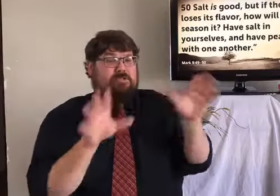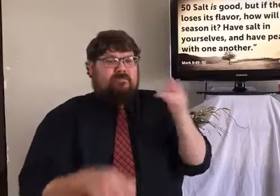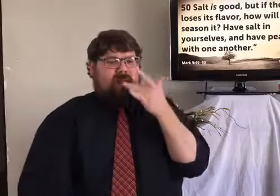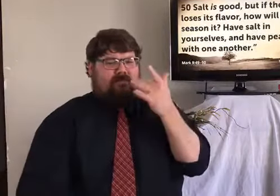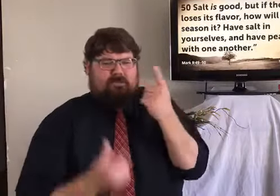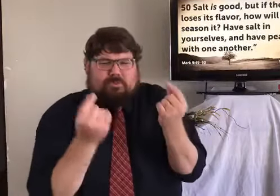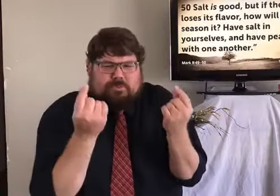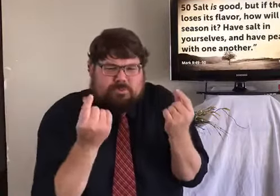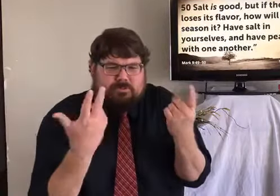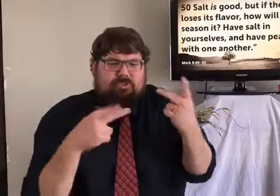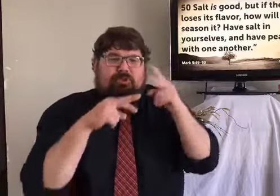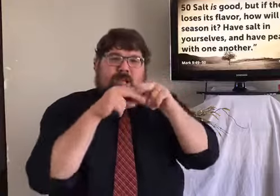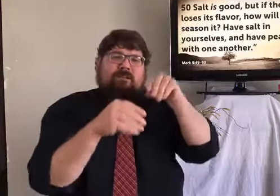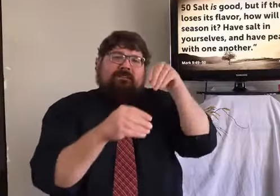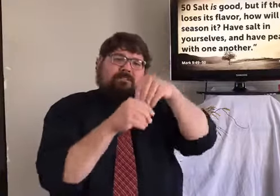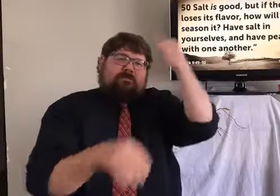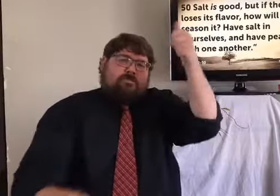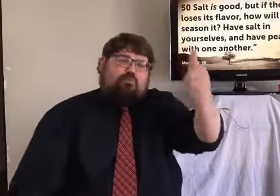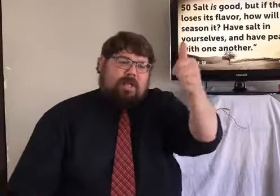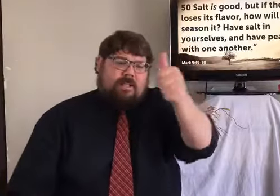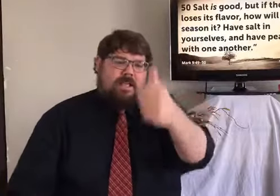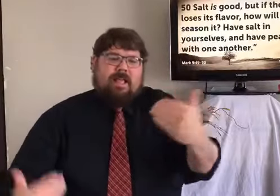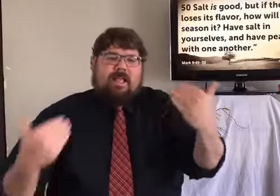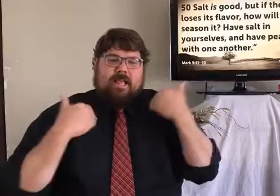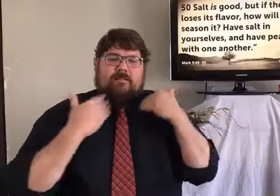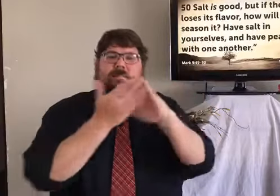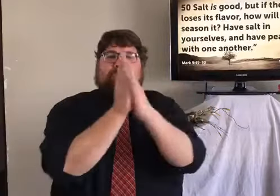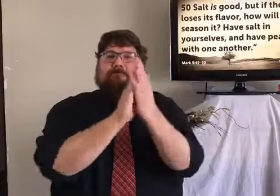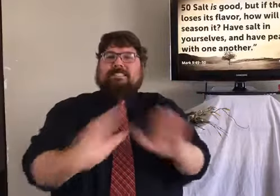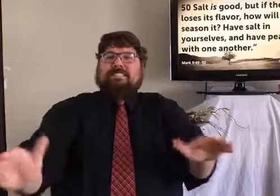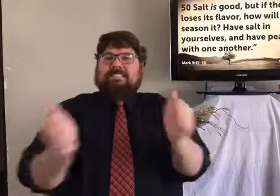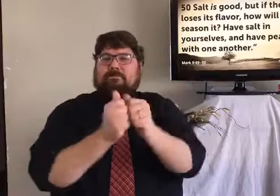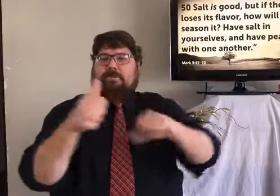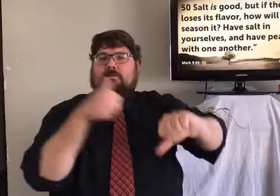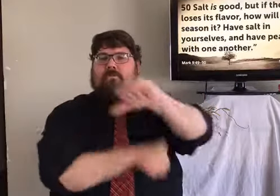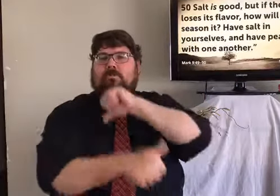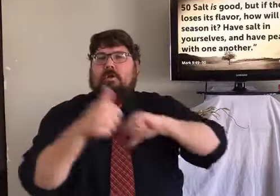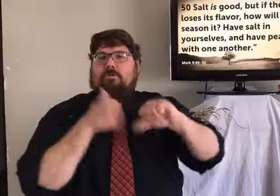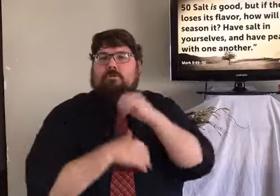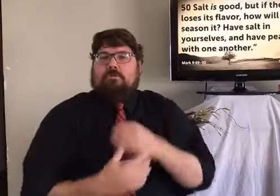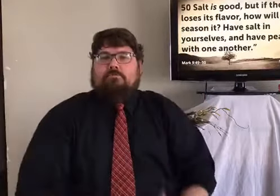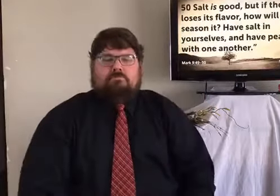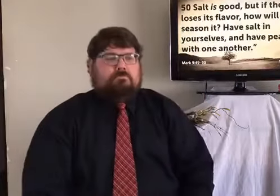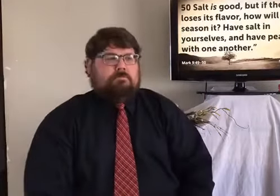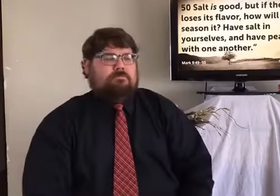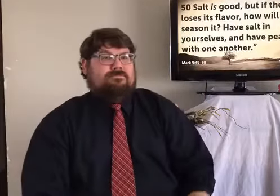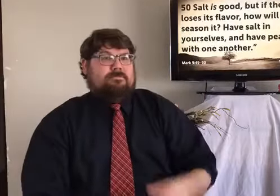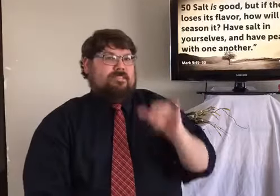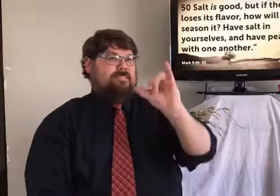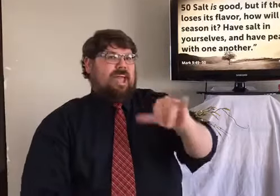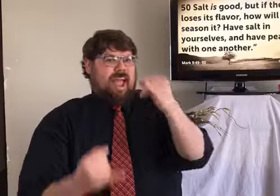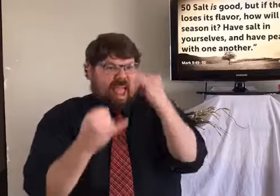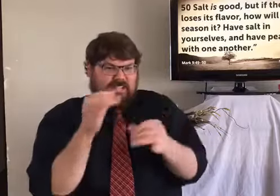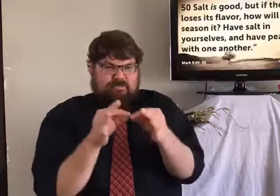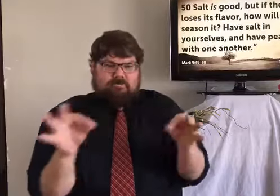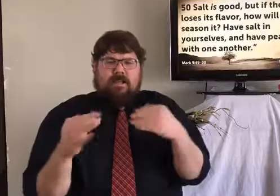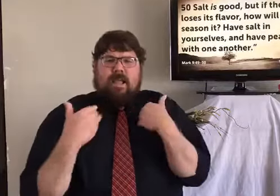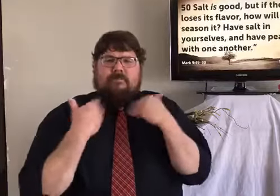Salt is good. But if the salt loses its flavor, how will you season it? Have salt in yourselves and have